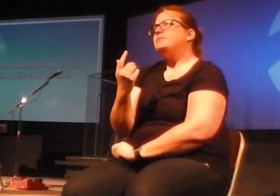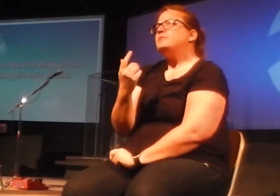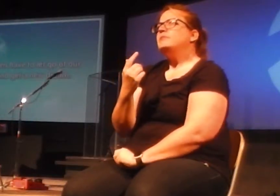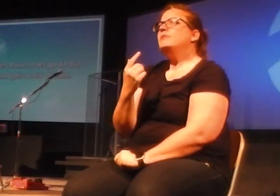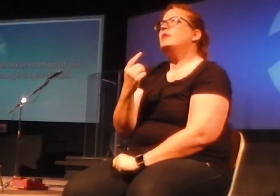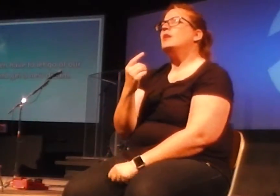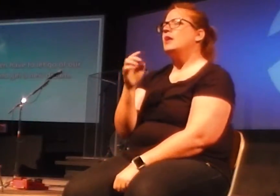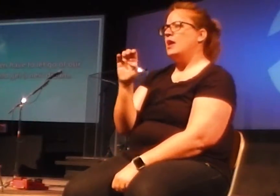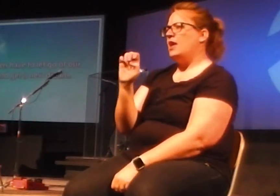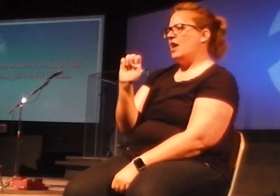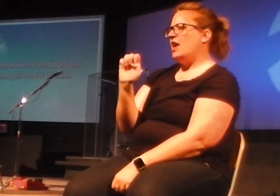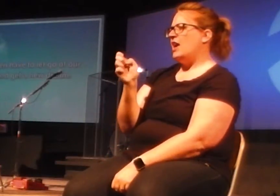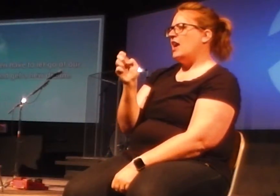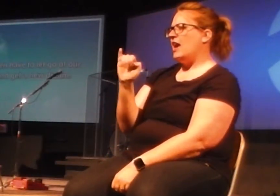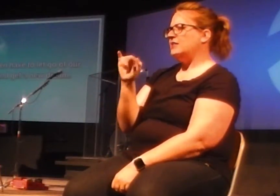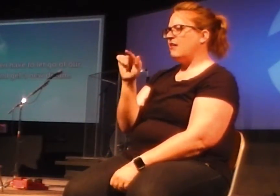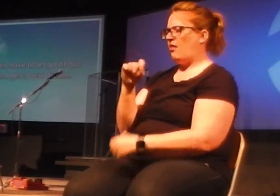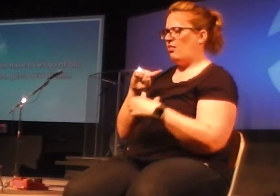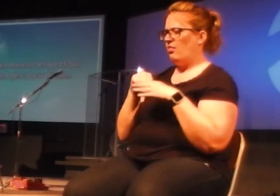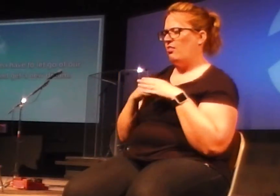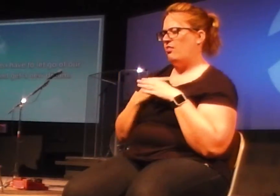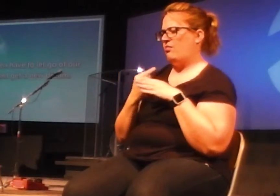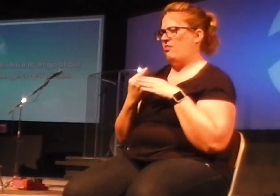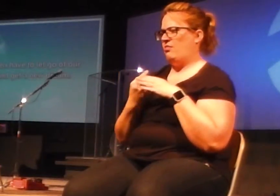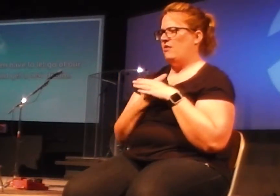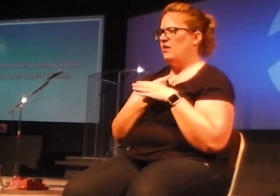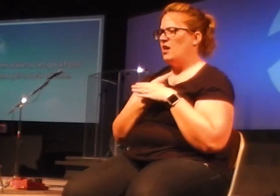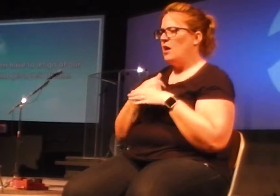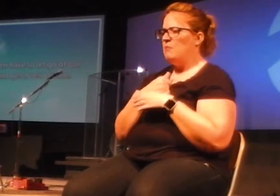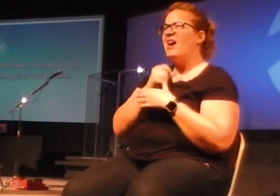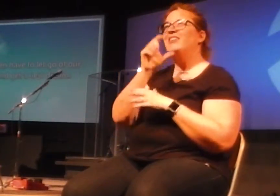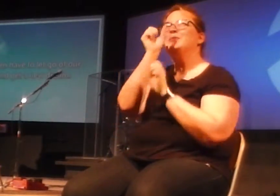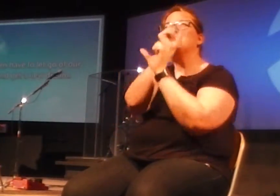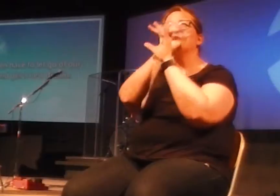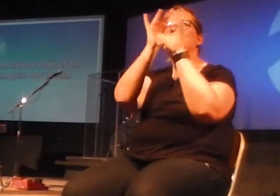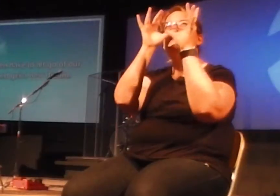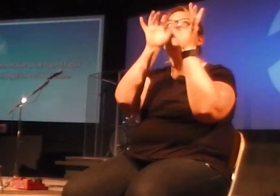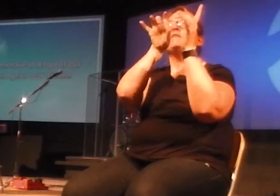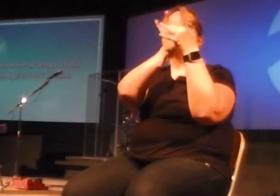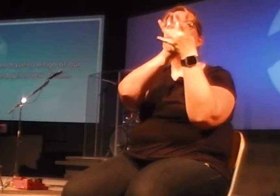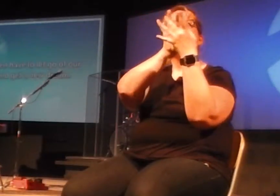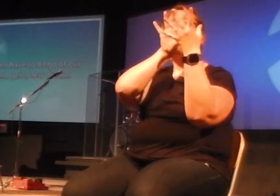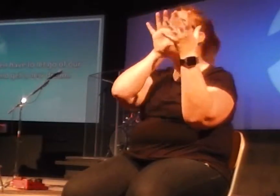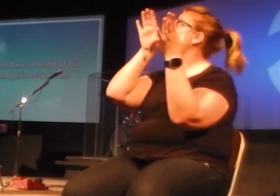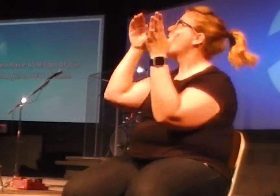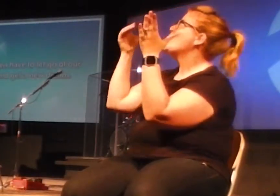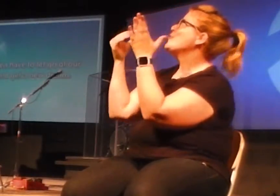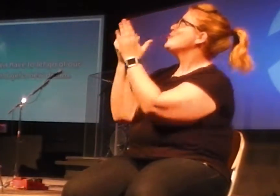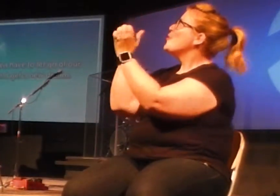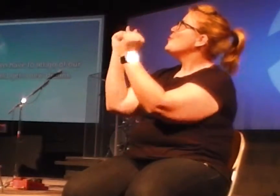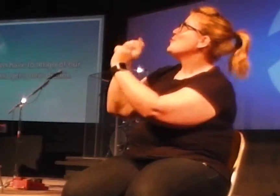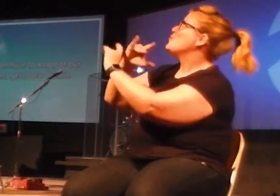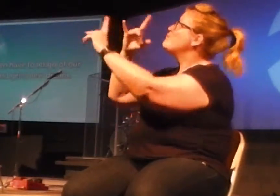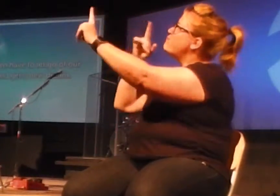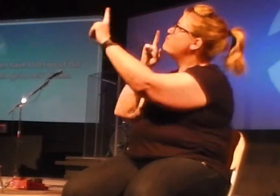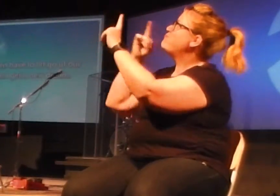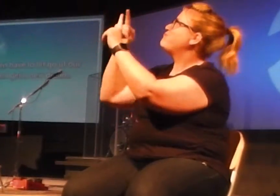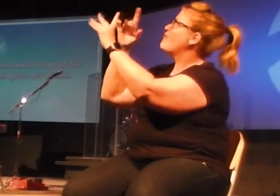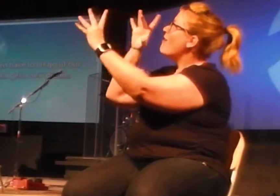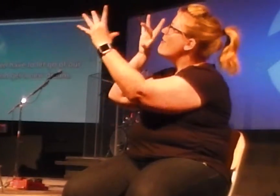often have to let go of our old dream, and we have to get a new dream. We have to let go of what the old dream was for our life. We have to